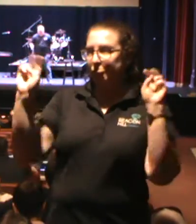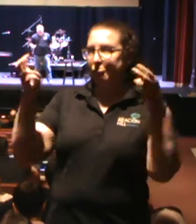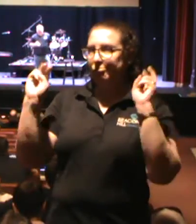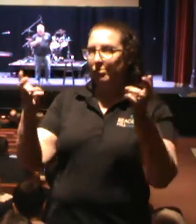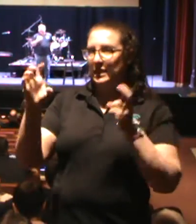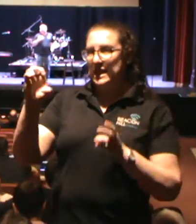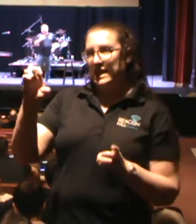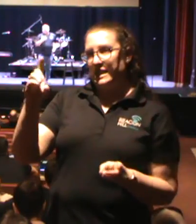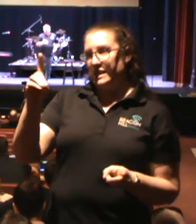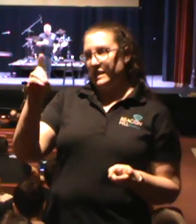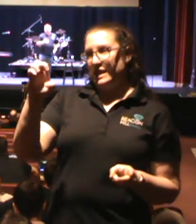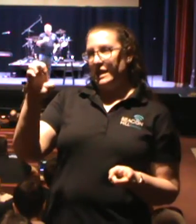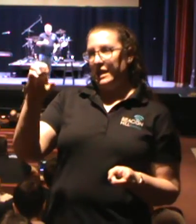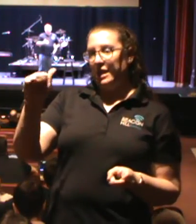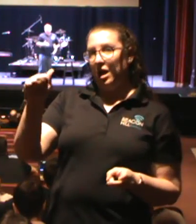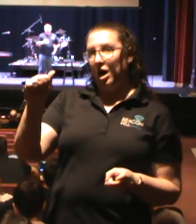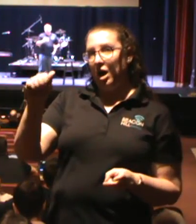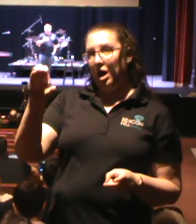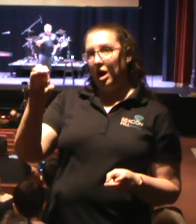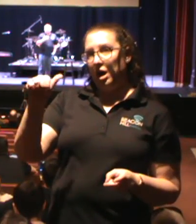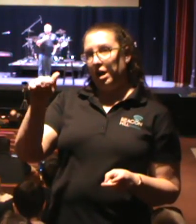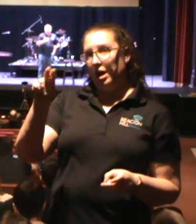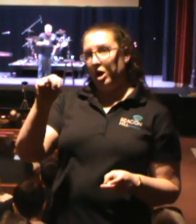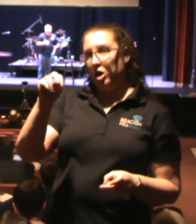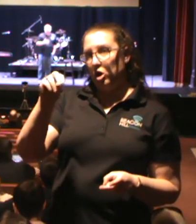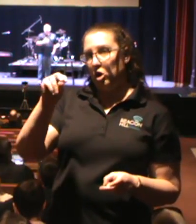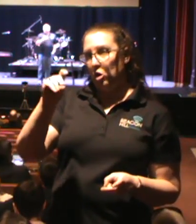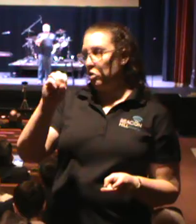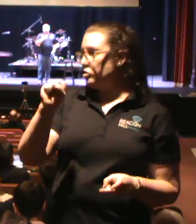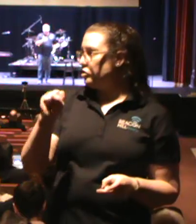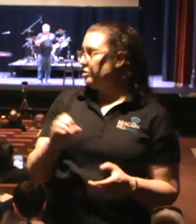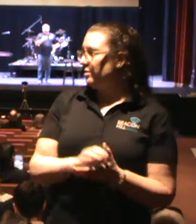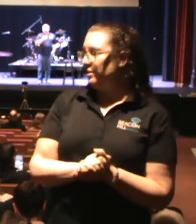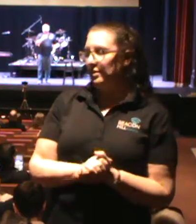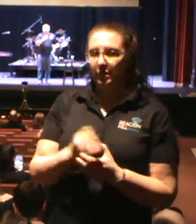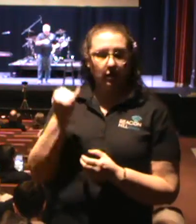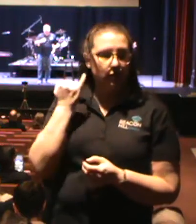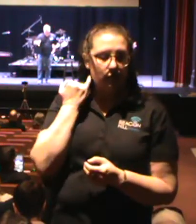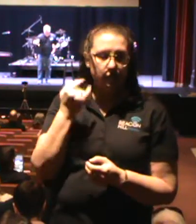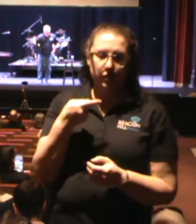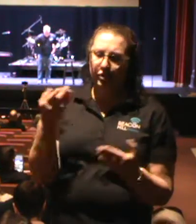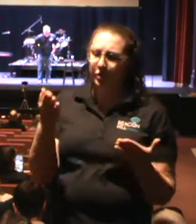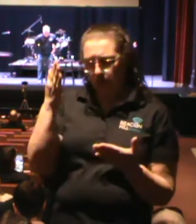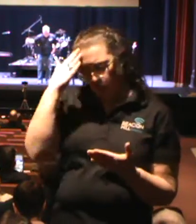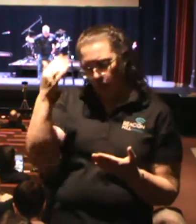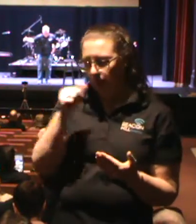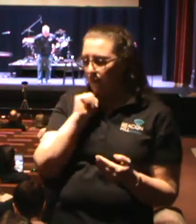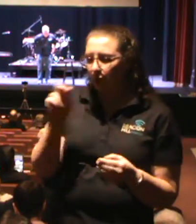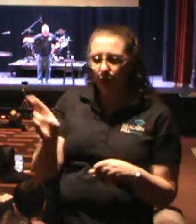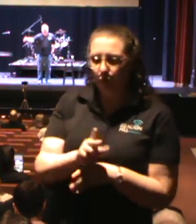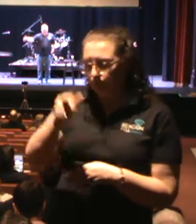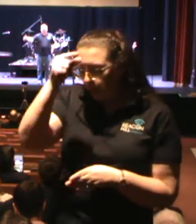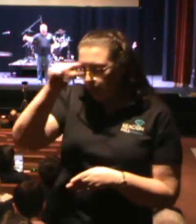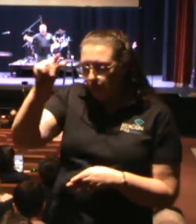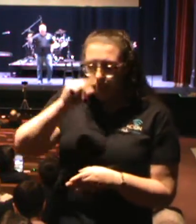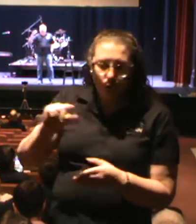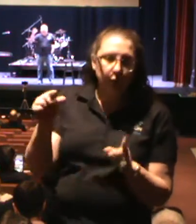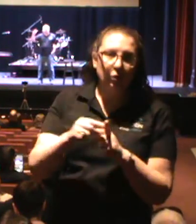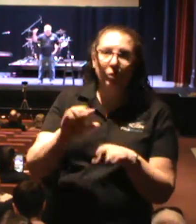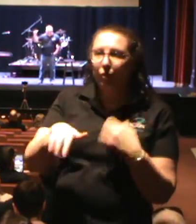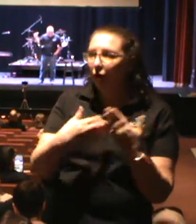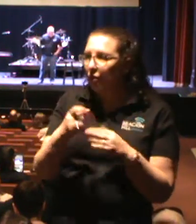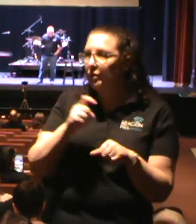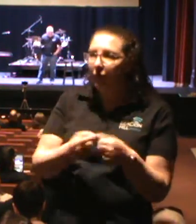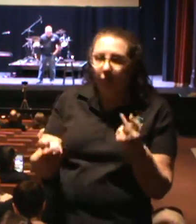over again. And if you've been here, you know that I'm not a preacher who throws around Greek words all the time when they preach, all right?